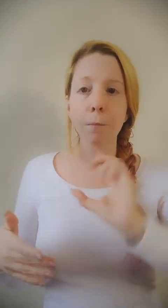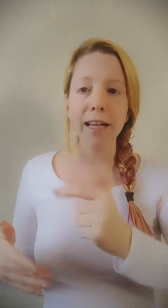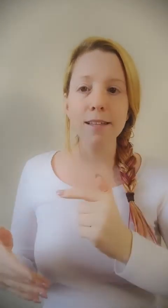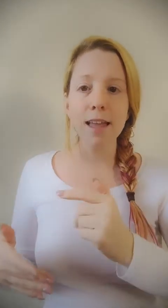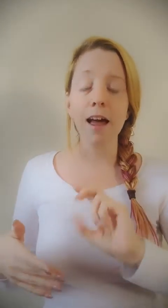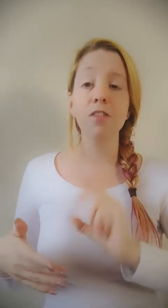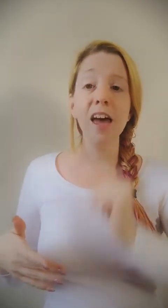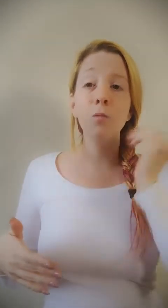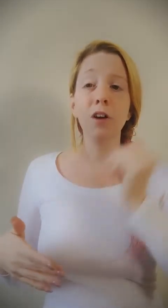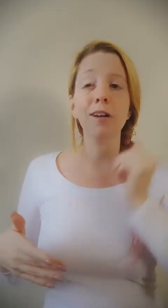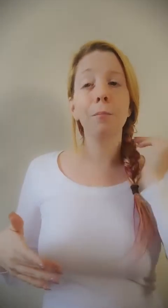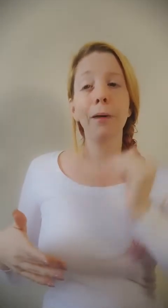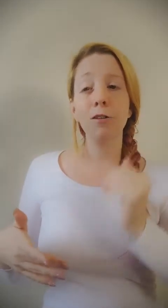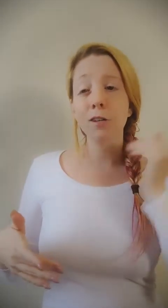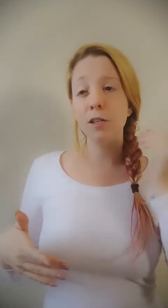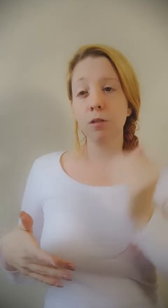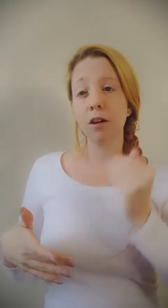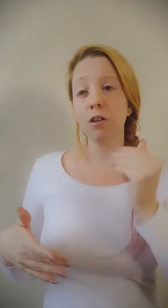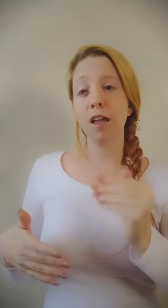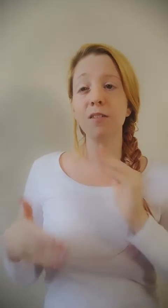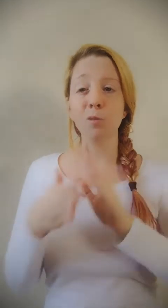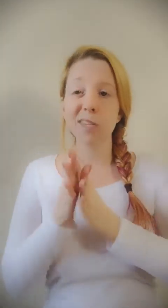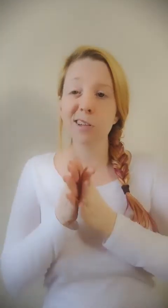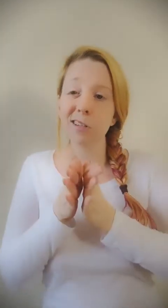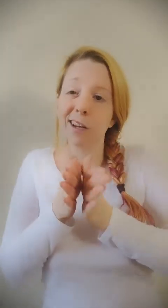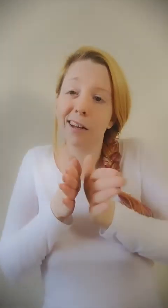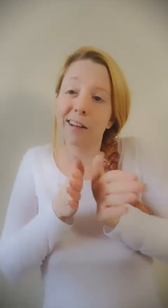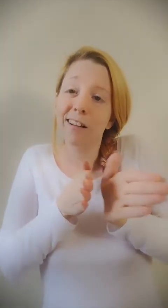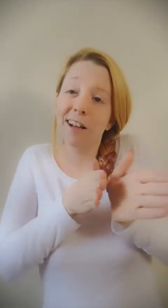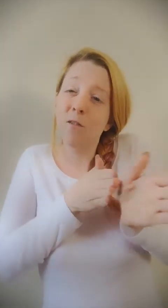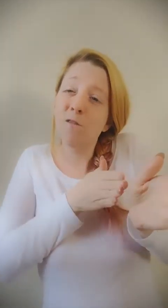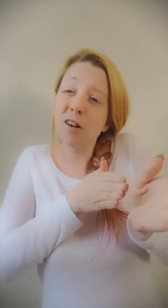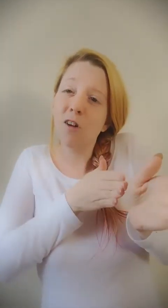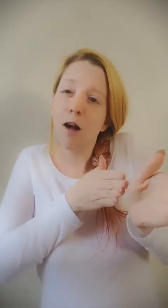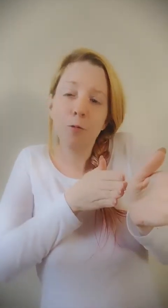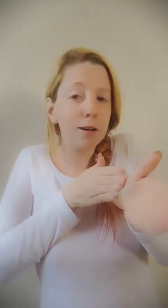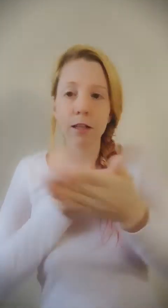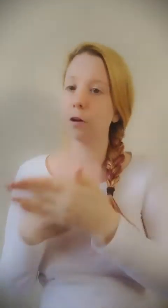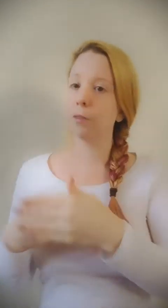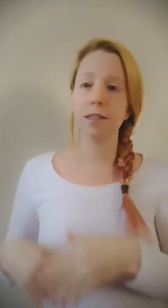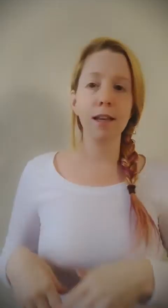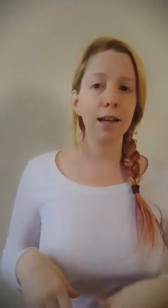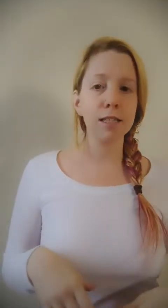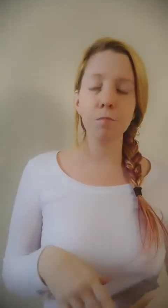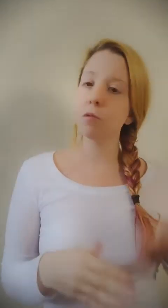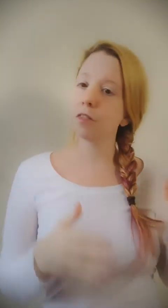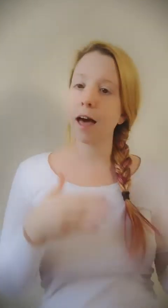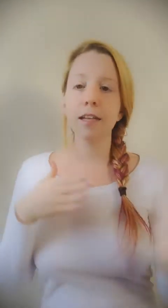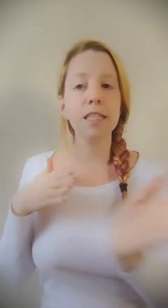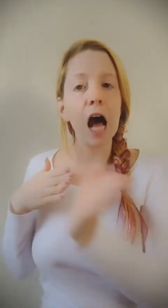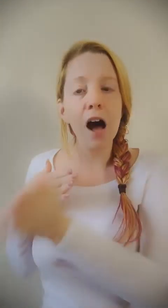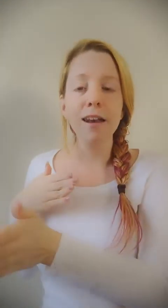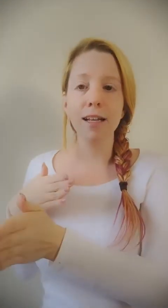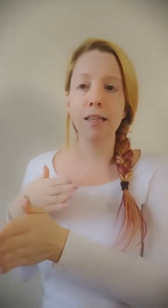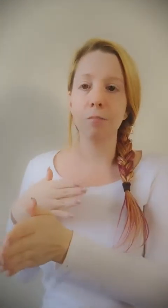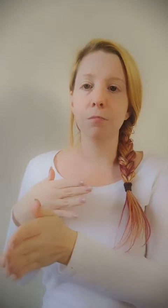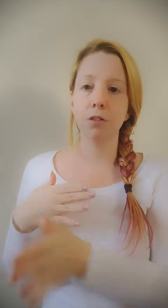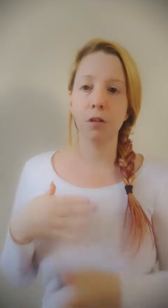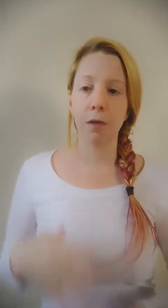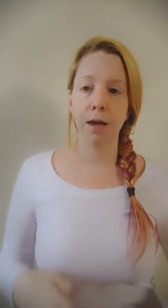mindset, and then we create boundaries within ourselves, and we start to kind of veer off. We're like, no, that's unacceptable. That is unacceptable to me.